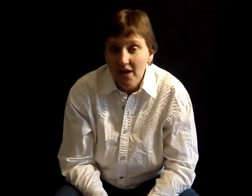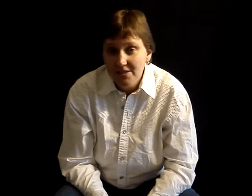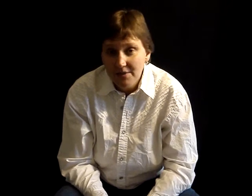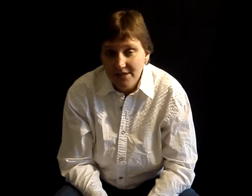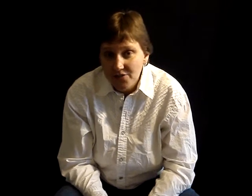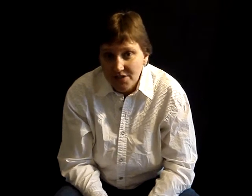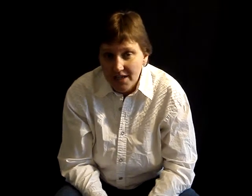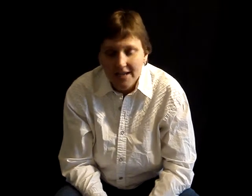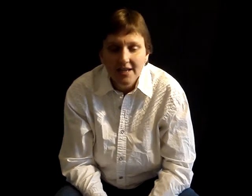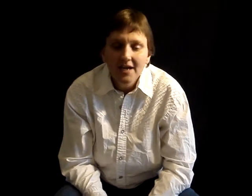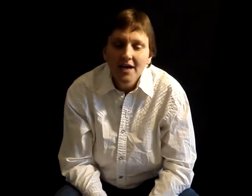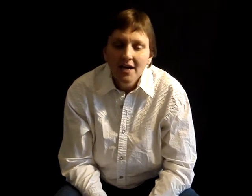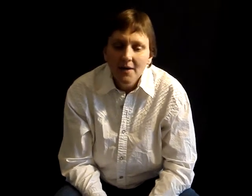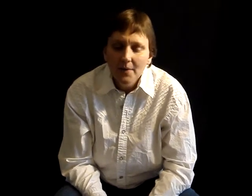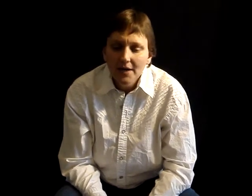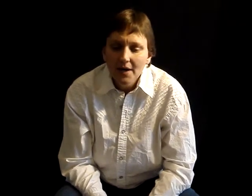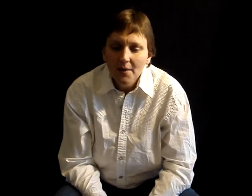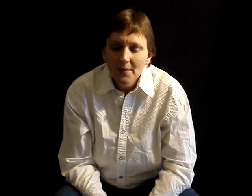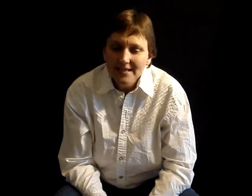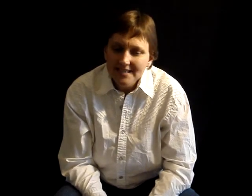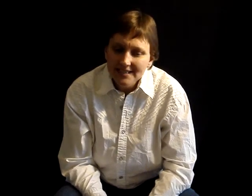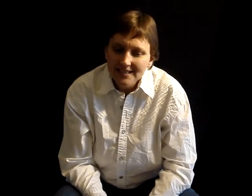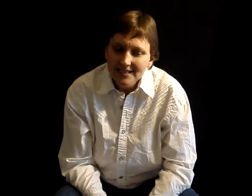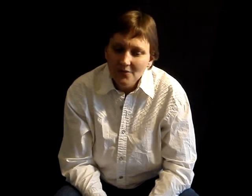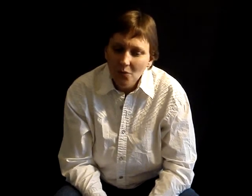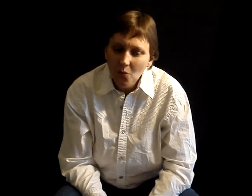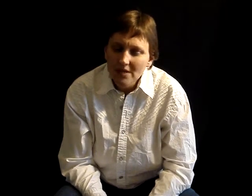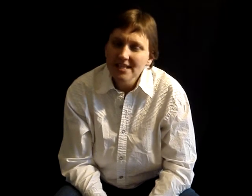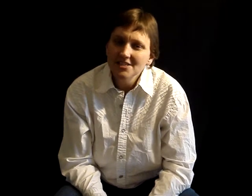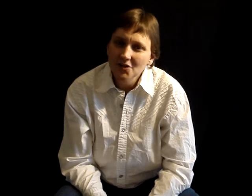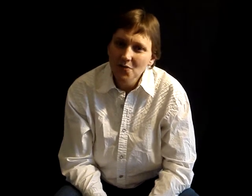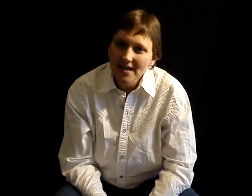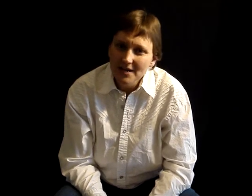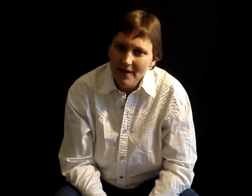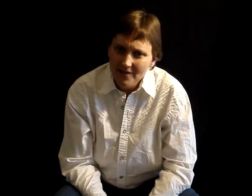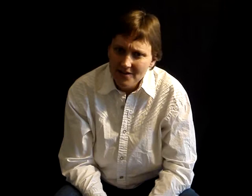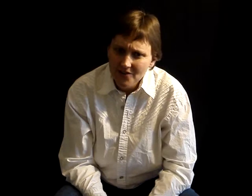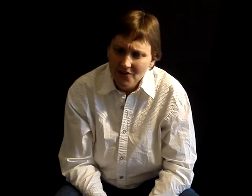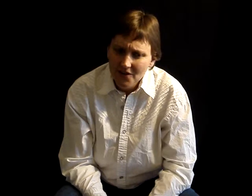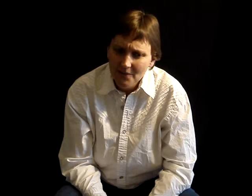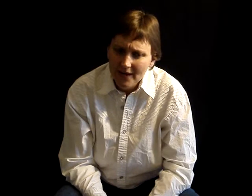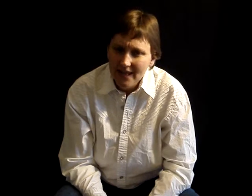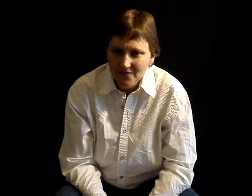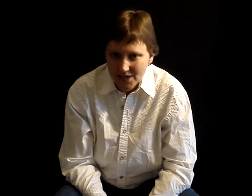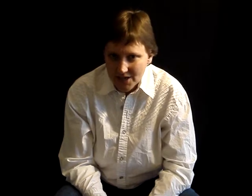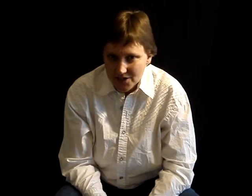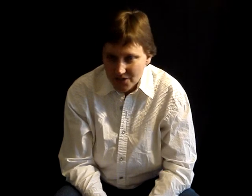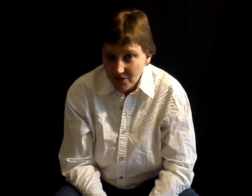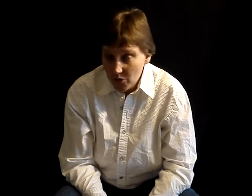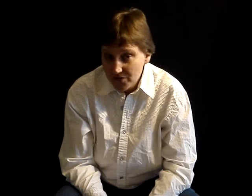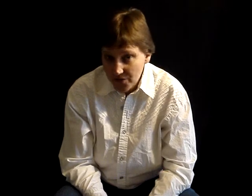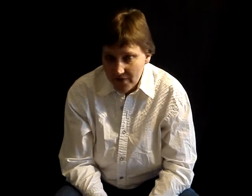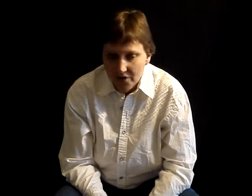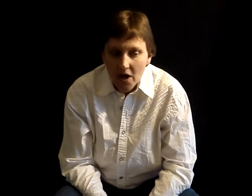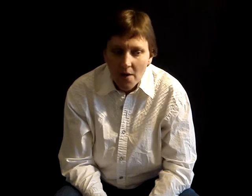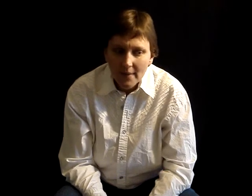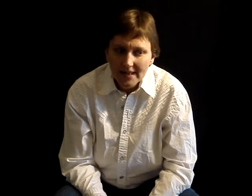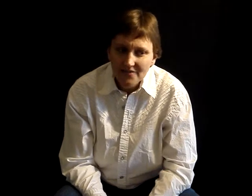possibly interested in. But basically, once I started writing about this, my life changed, of course, forever. My life